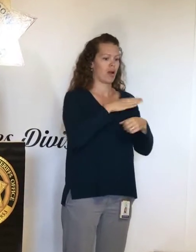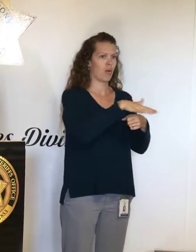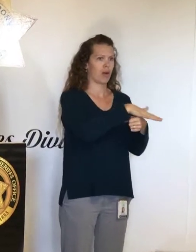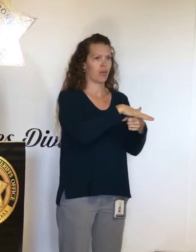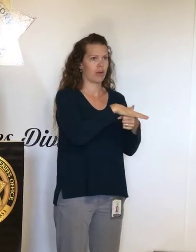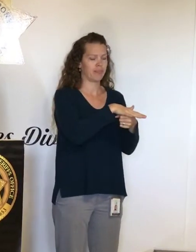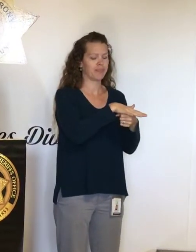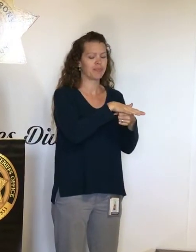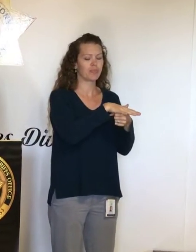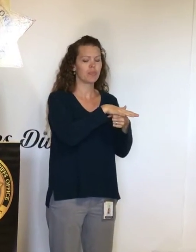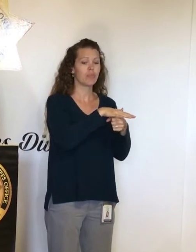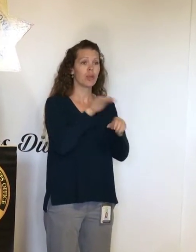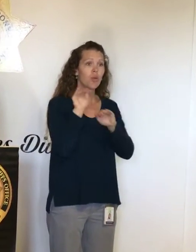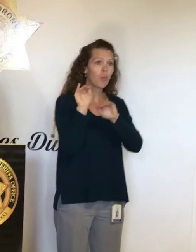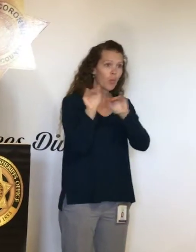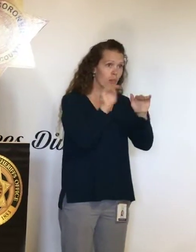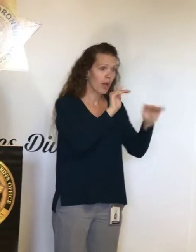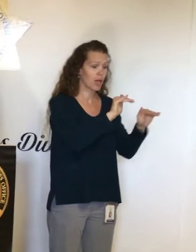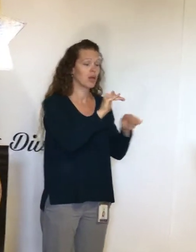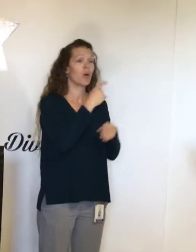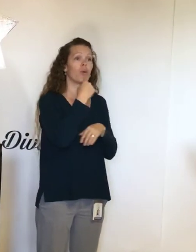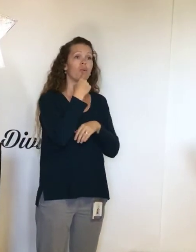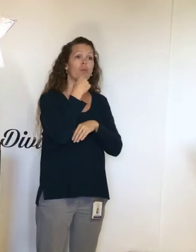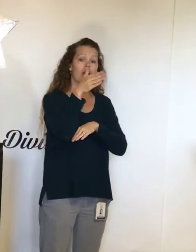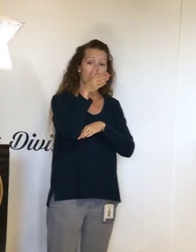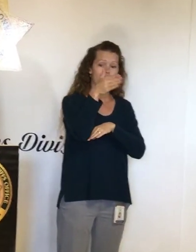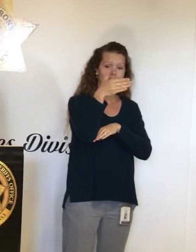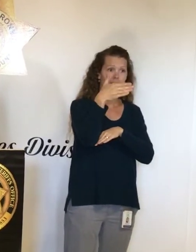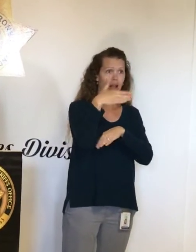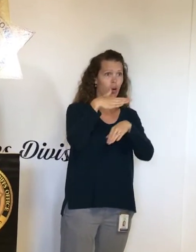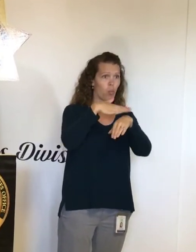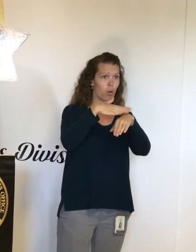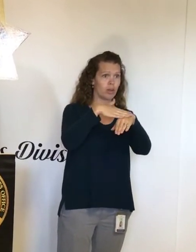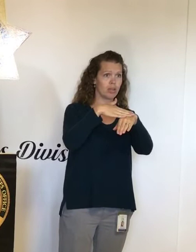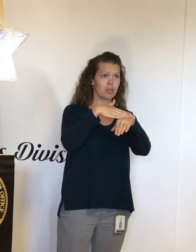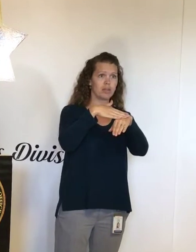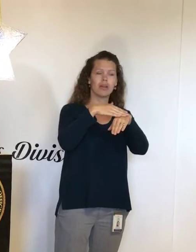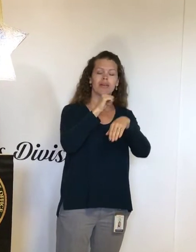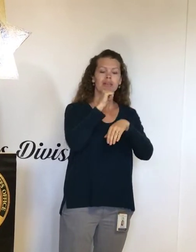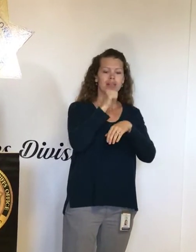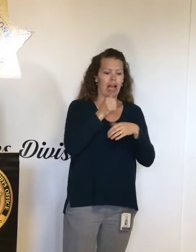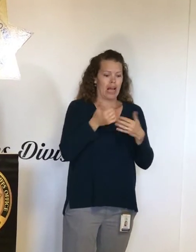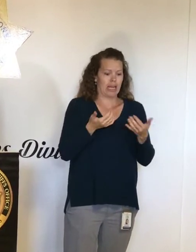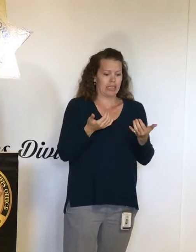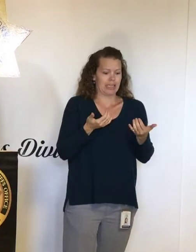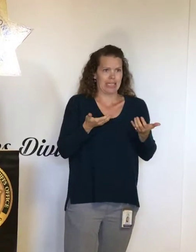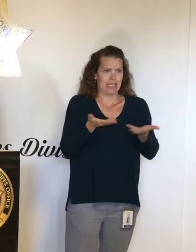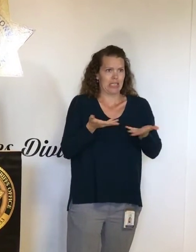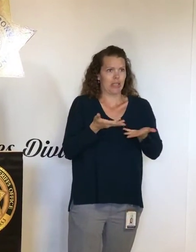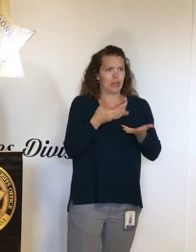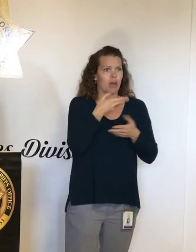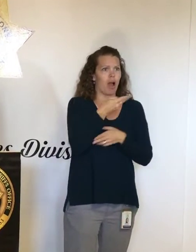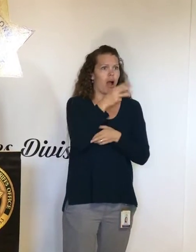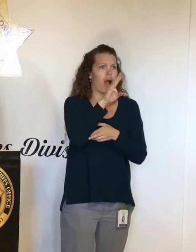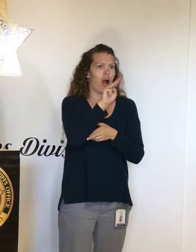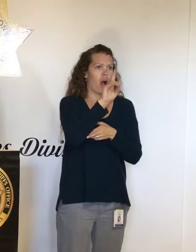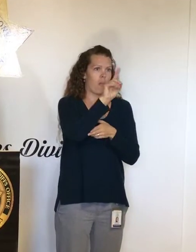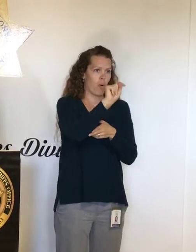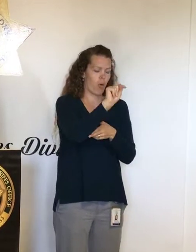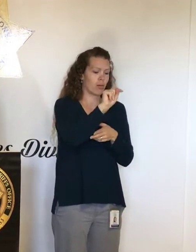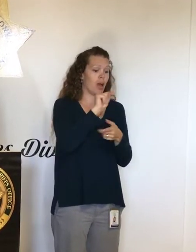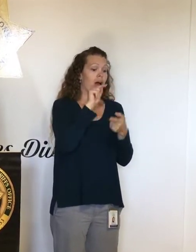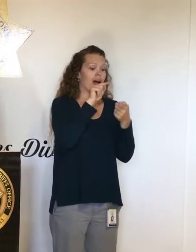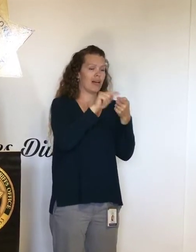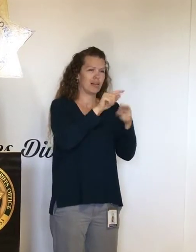people, too, the red flag warning was not initially a part of Humboldt County. It was going to be a part of Mendocino and Shasta